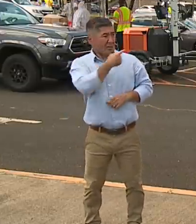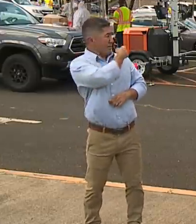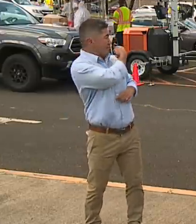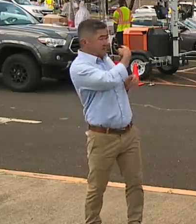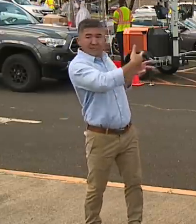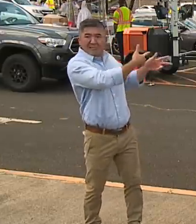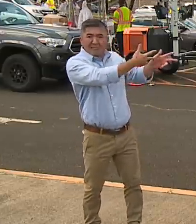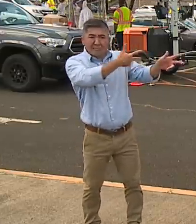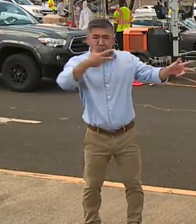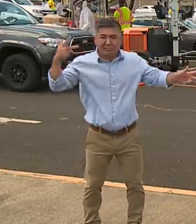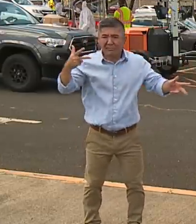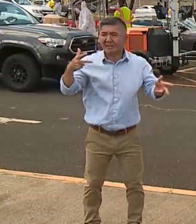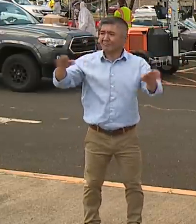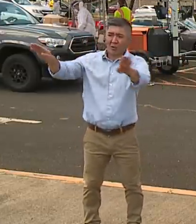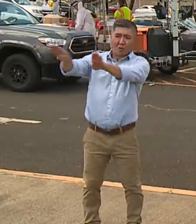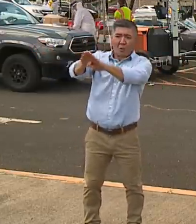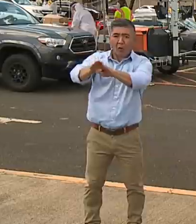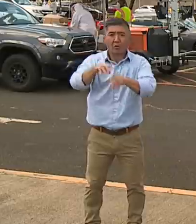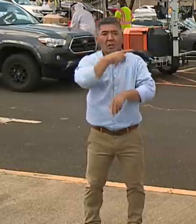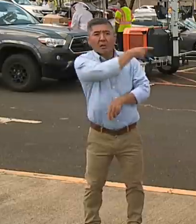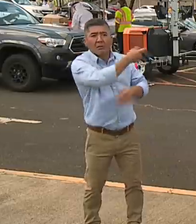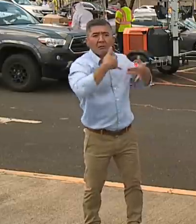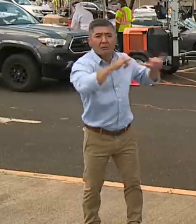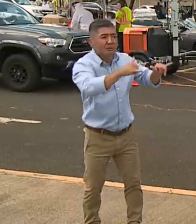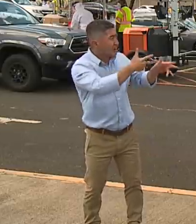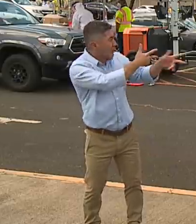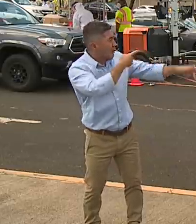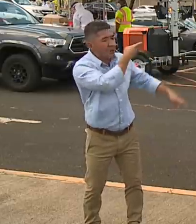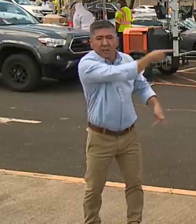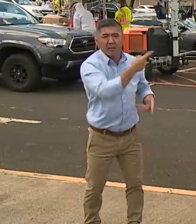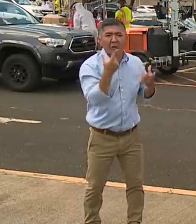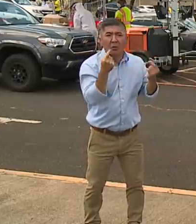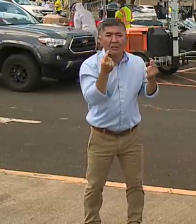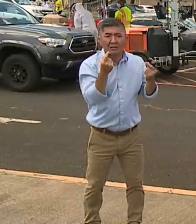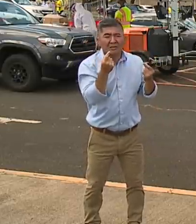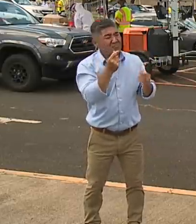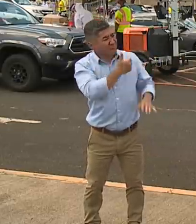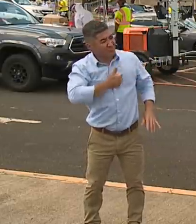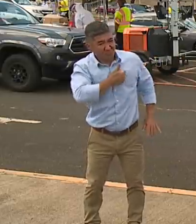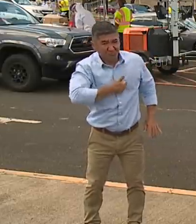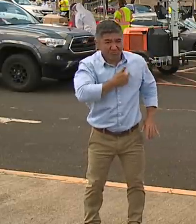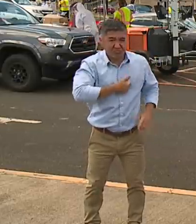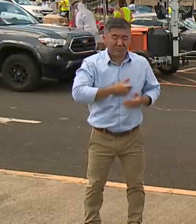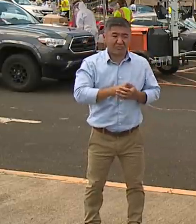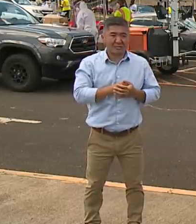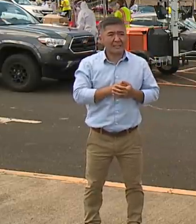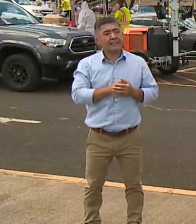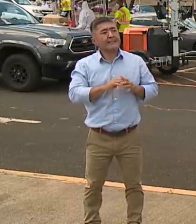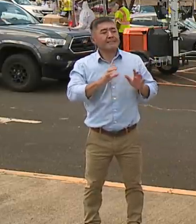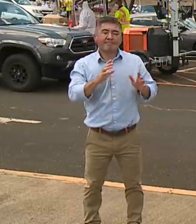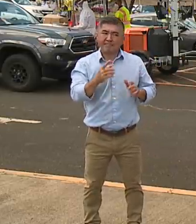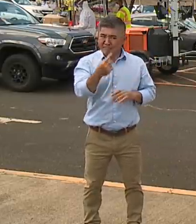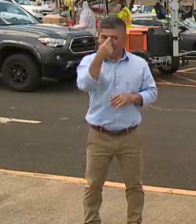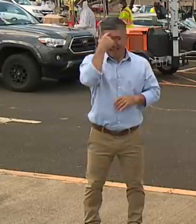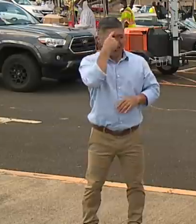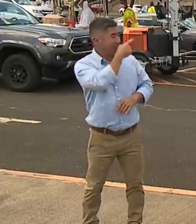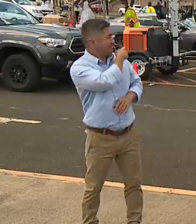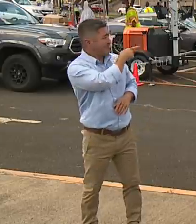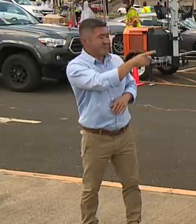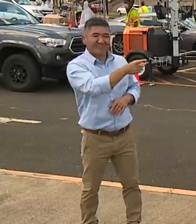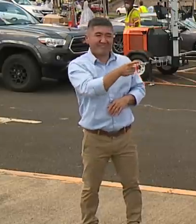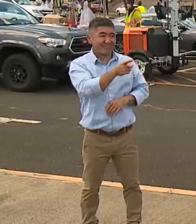Well, for sure, whoever doesn't get a test, and I assume that given the lines today, not everyone is going to get a test,